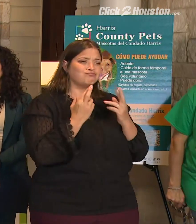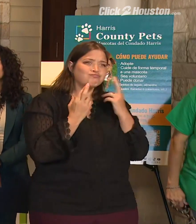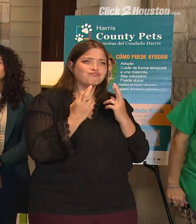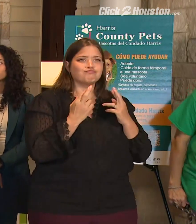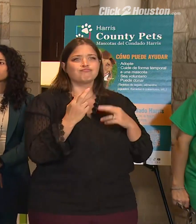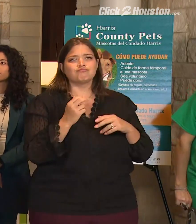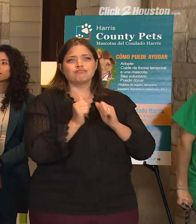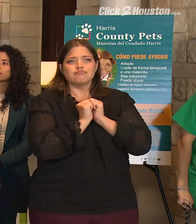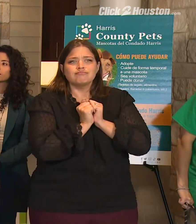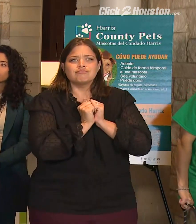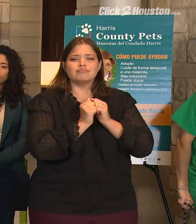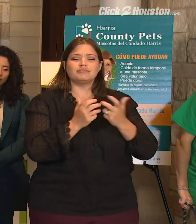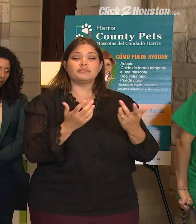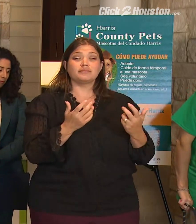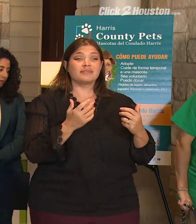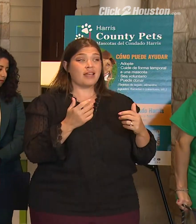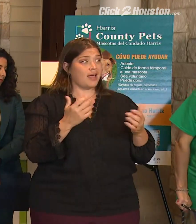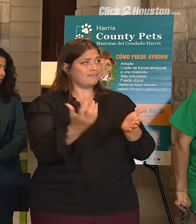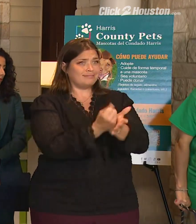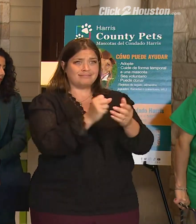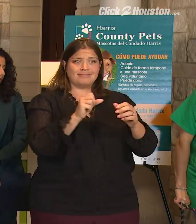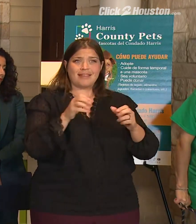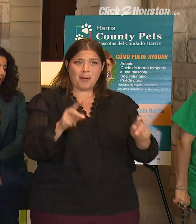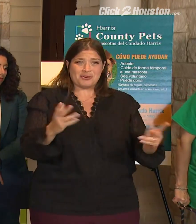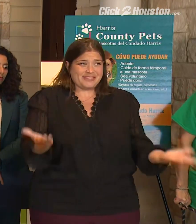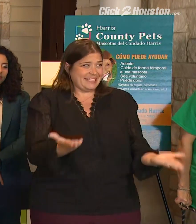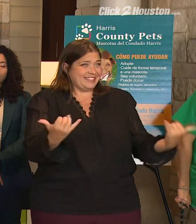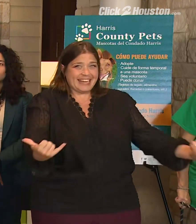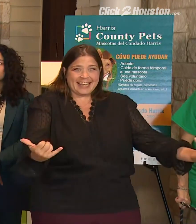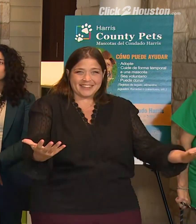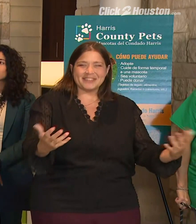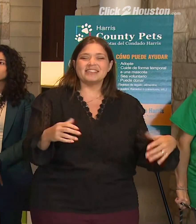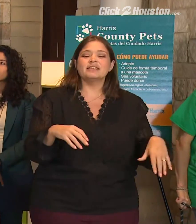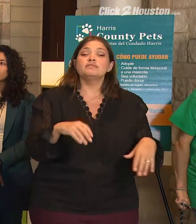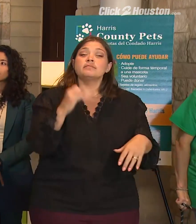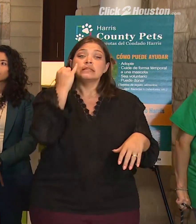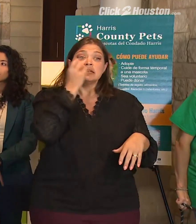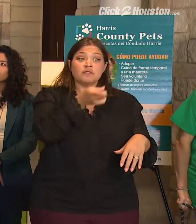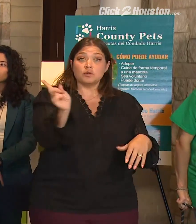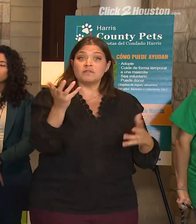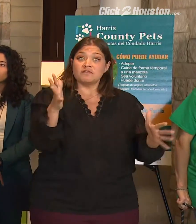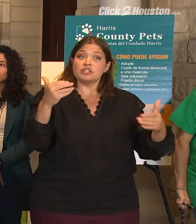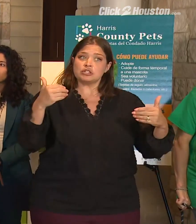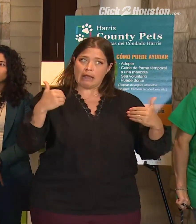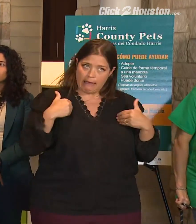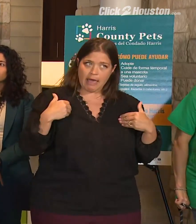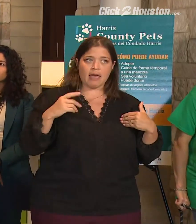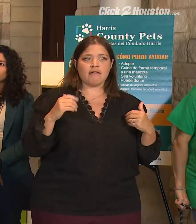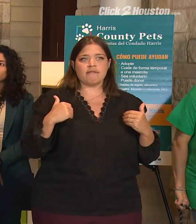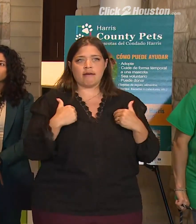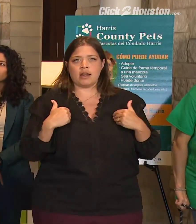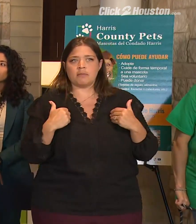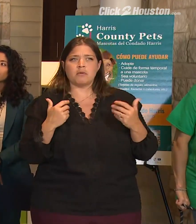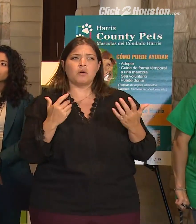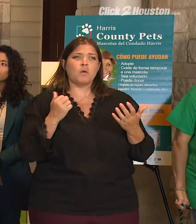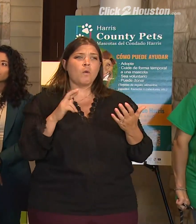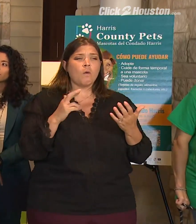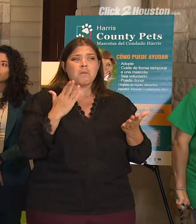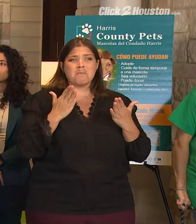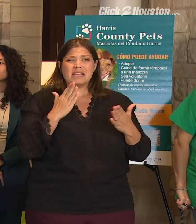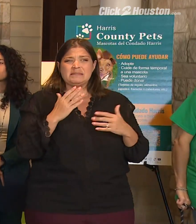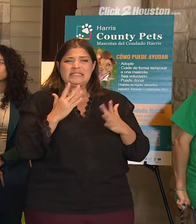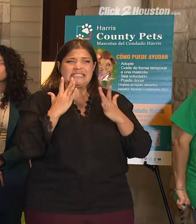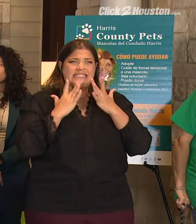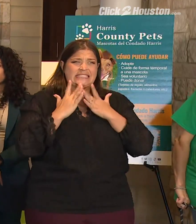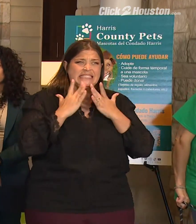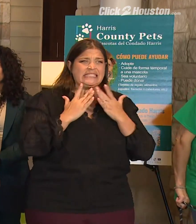all happen. We want to make sure that you know that if you are a pet owner, but maybe you don't have the financial resources